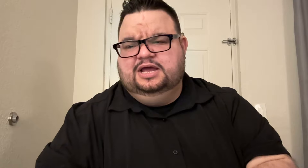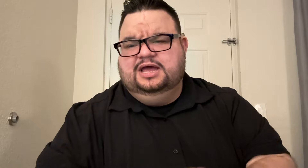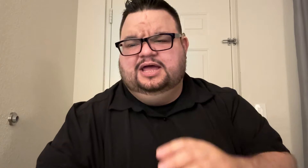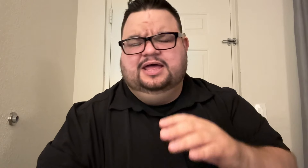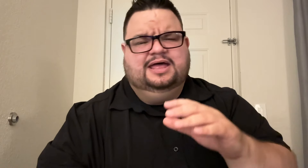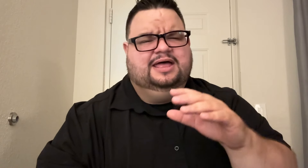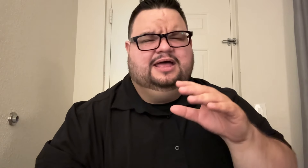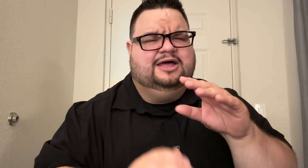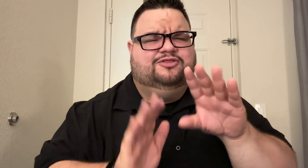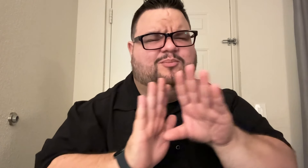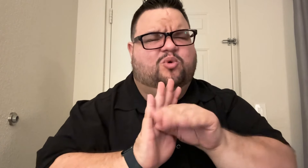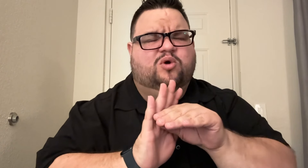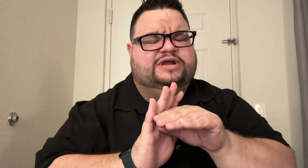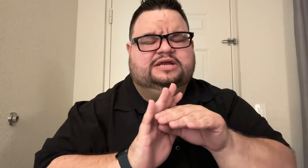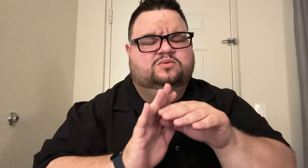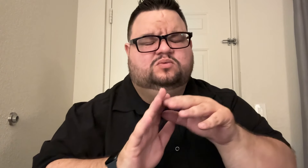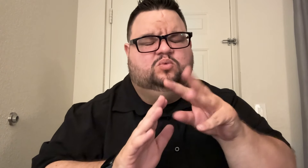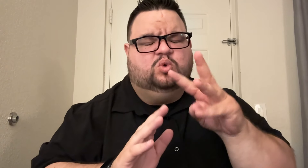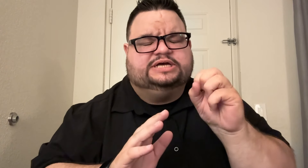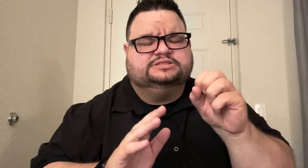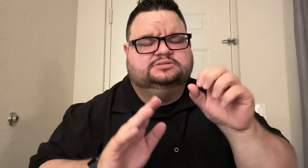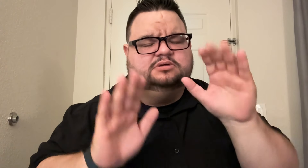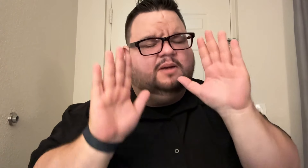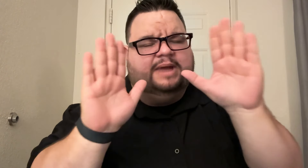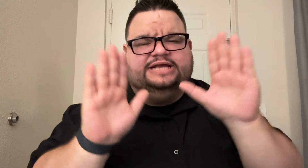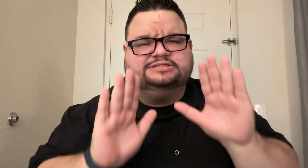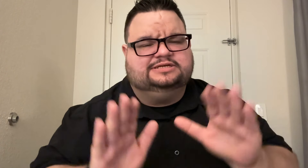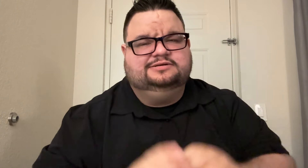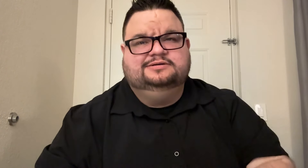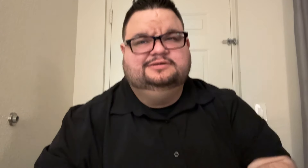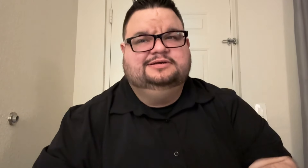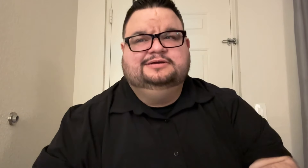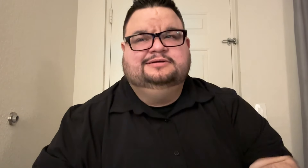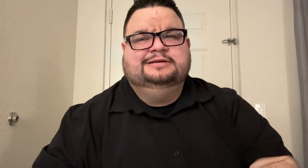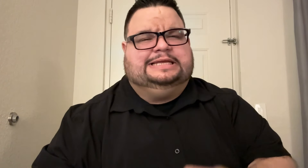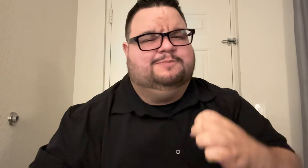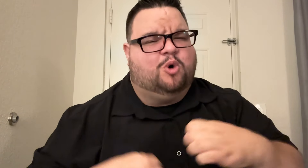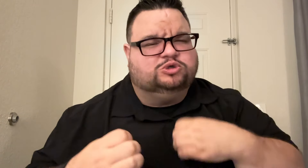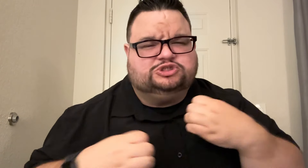The movie was amazing, emotional,